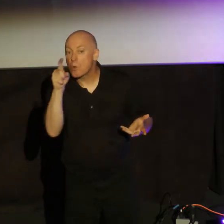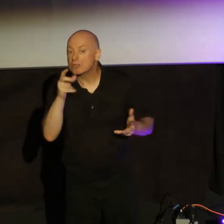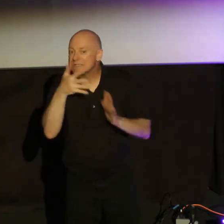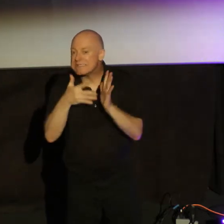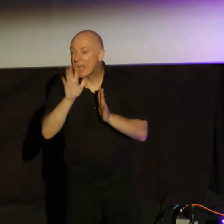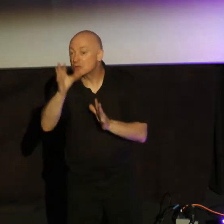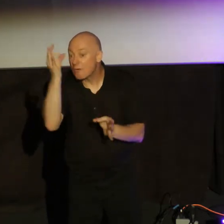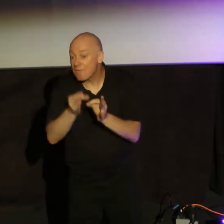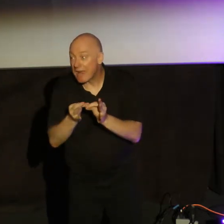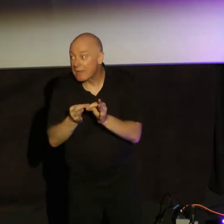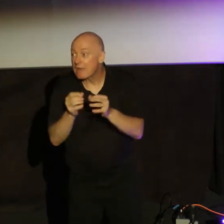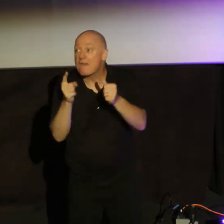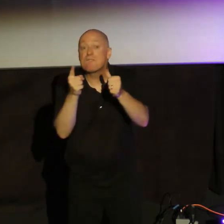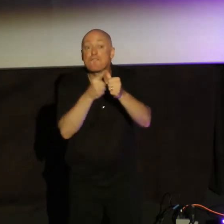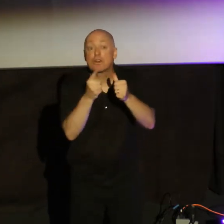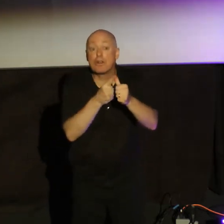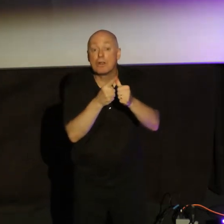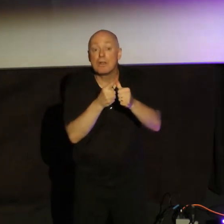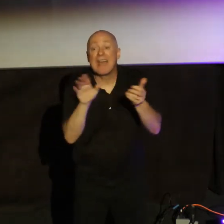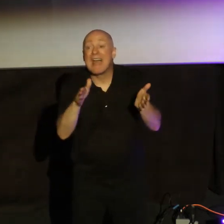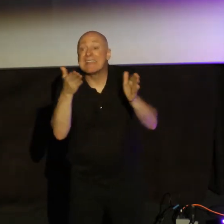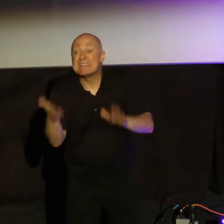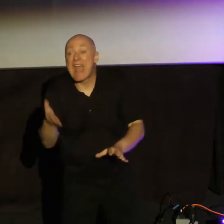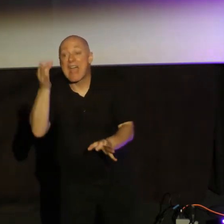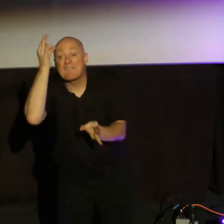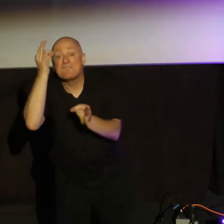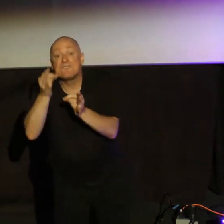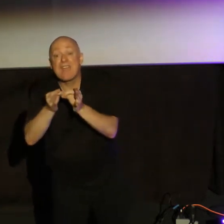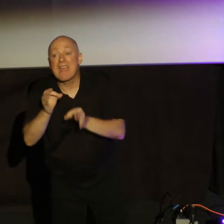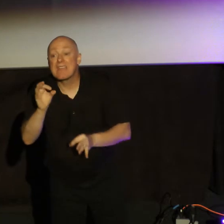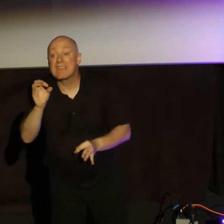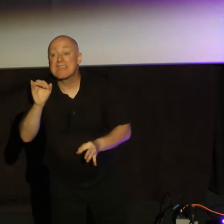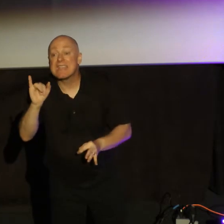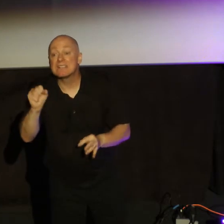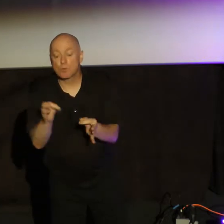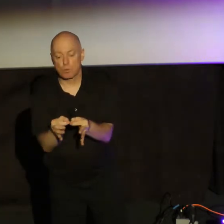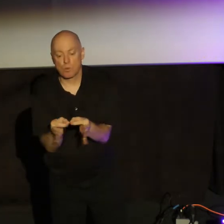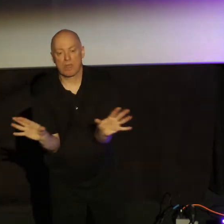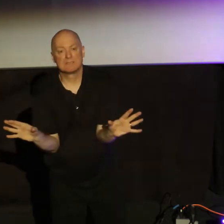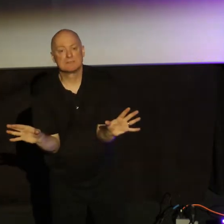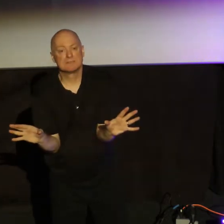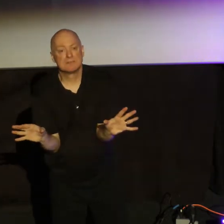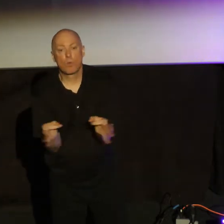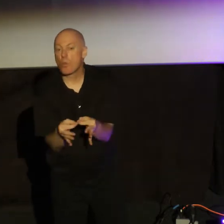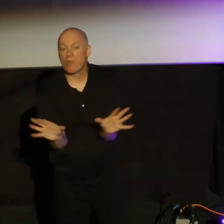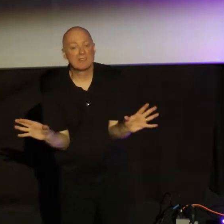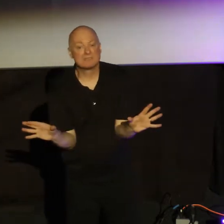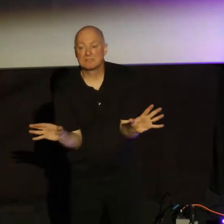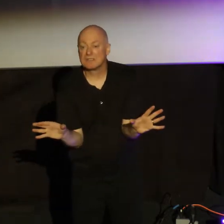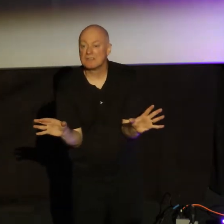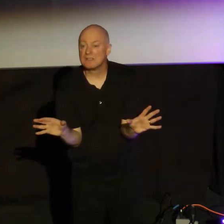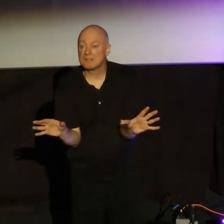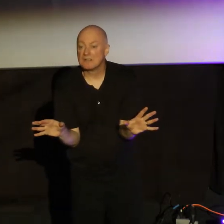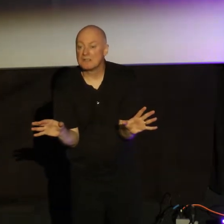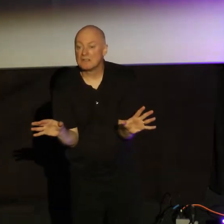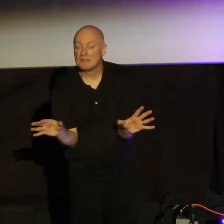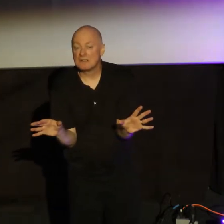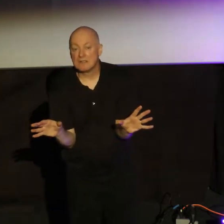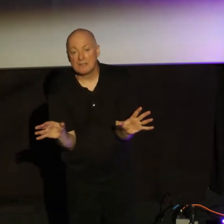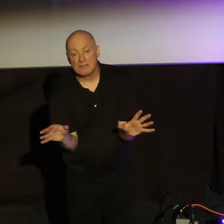And the first is this. A dead faith is useless. Is my faith useful? A dead faith